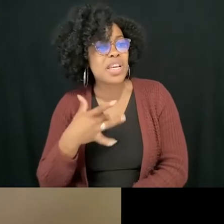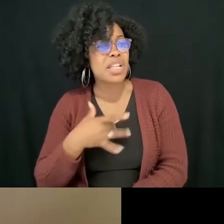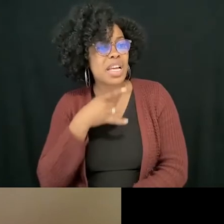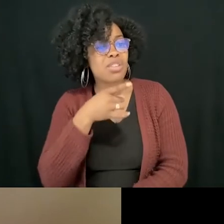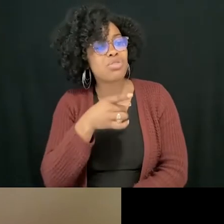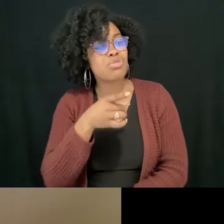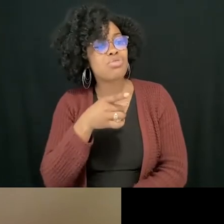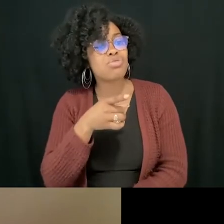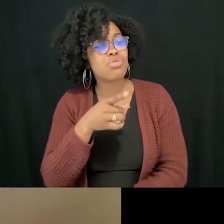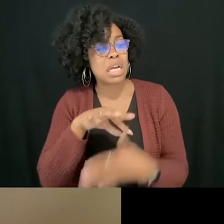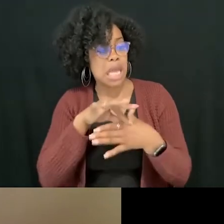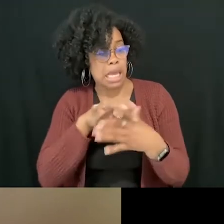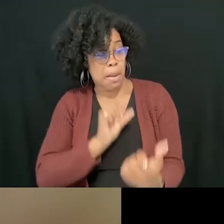differently than before you were a parent?